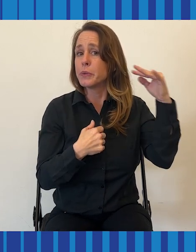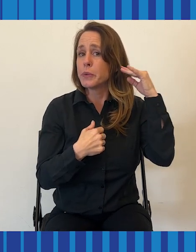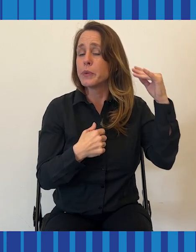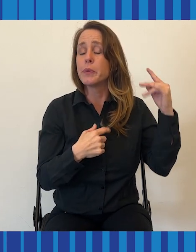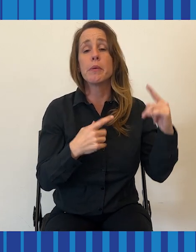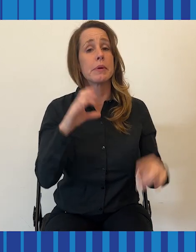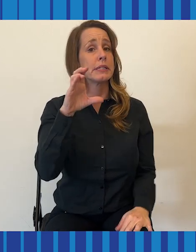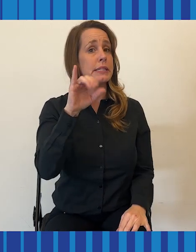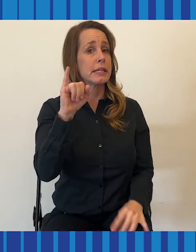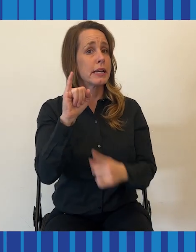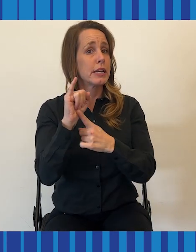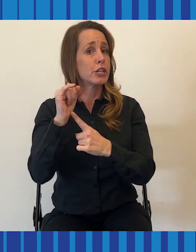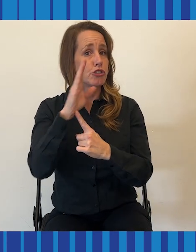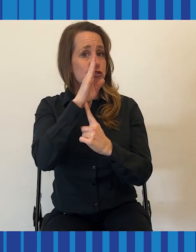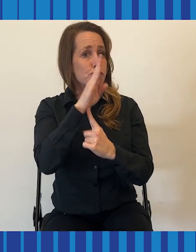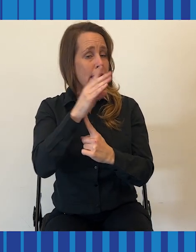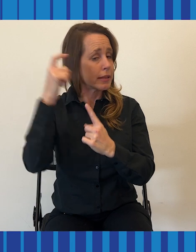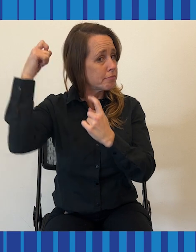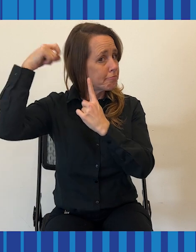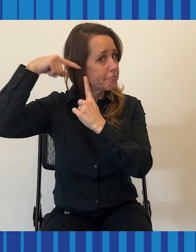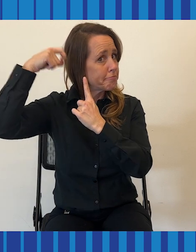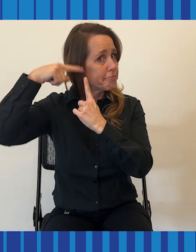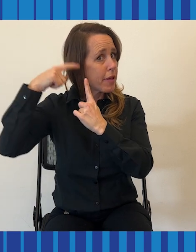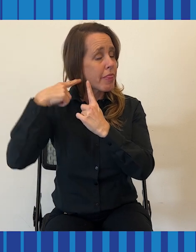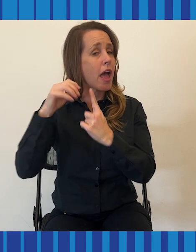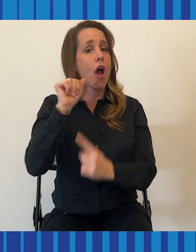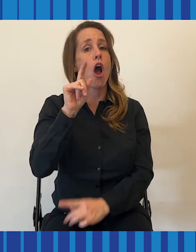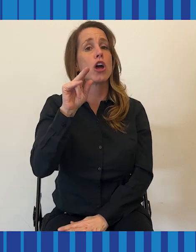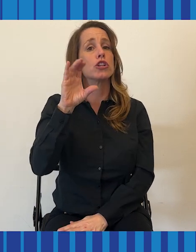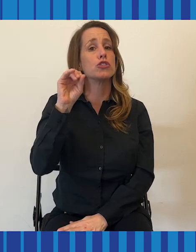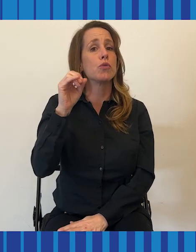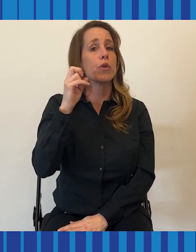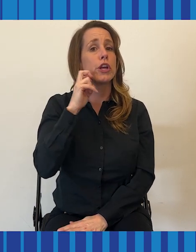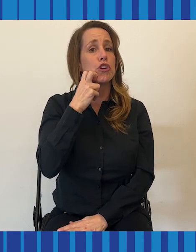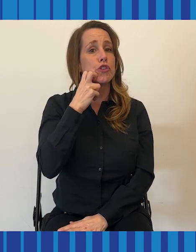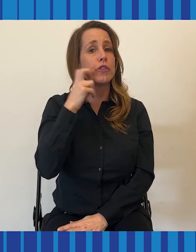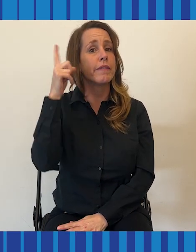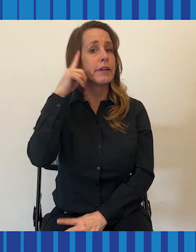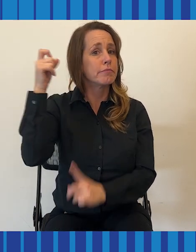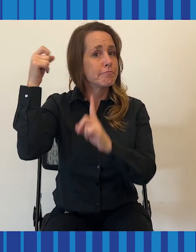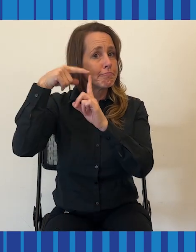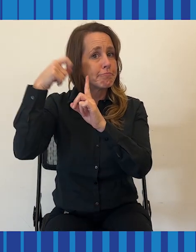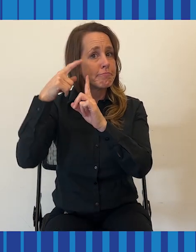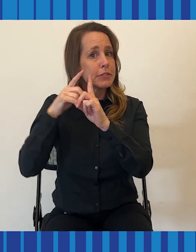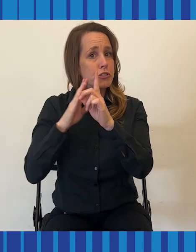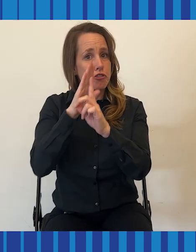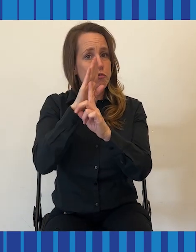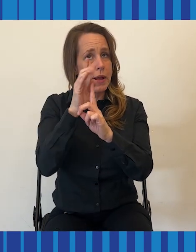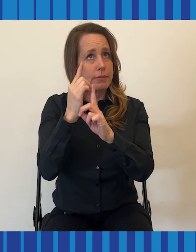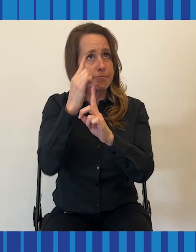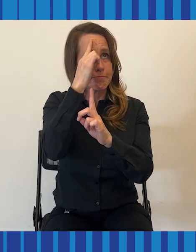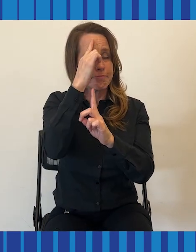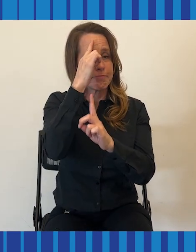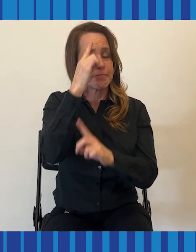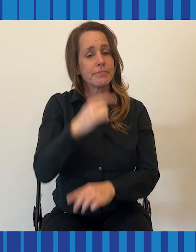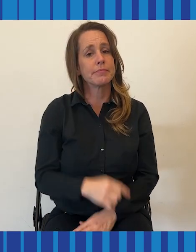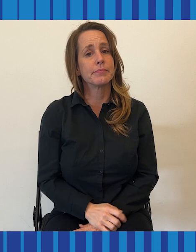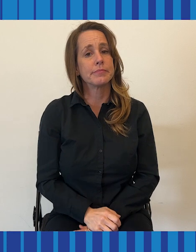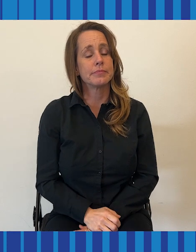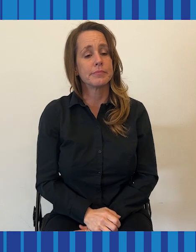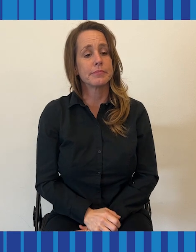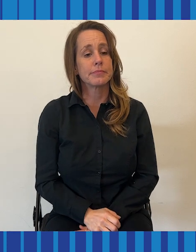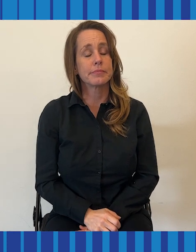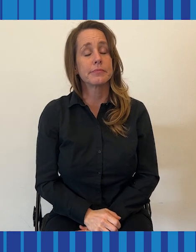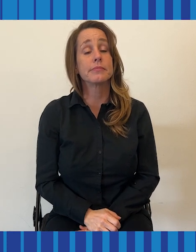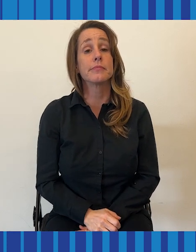your ear, a cochlear implant directly stimulates the auditory nerve so it can send sound signals to your brain. Stephanie Electrodes are